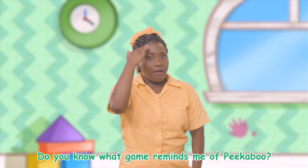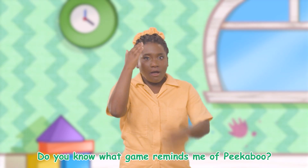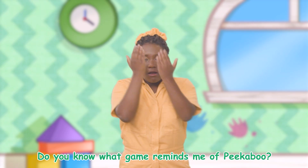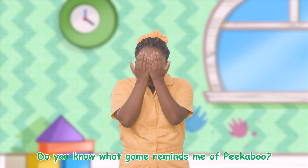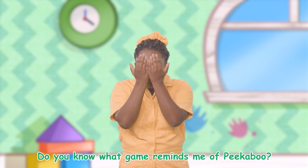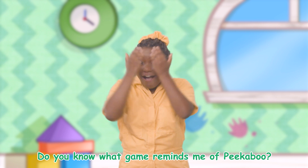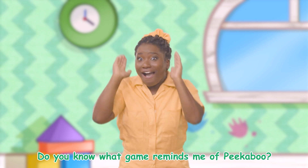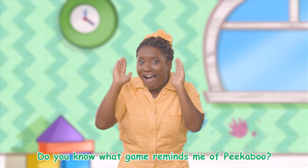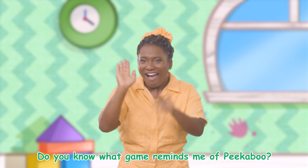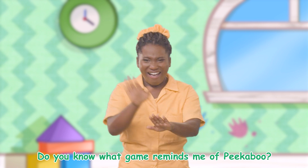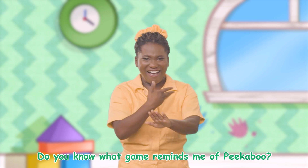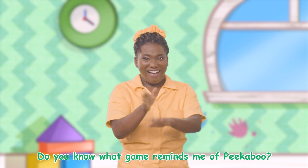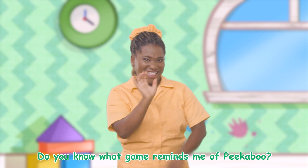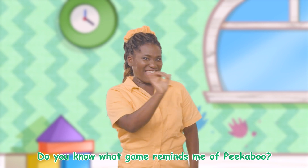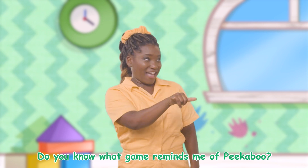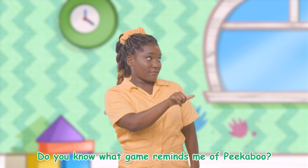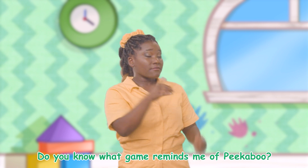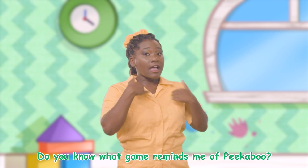Do you know what game reminds me of Peek-a-boo?